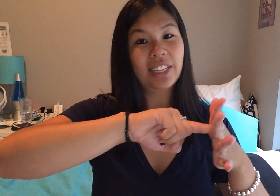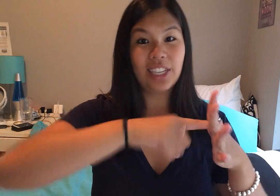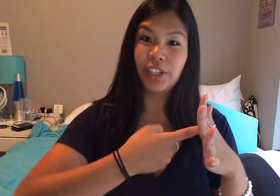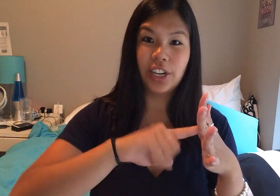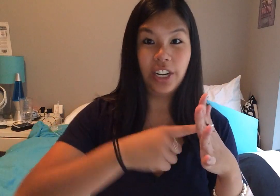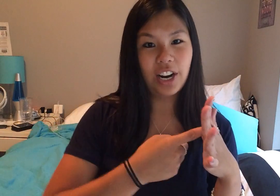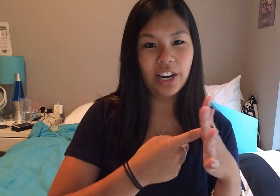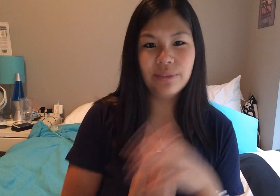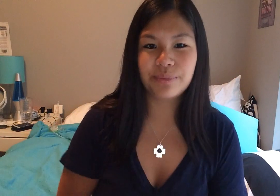this, like you're starting a car.